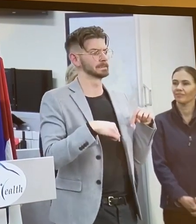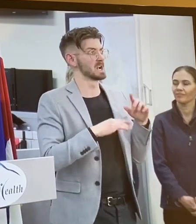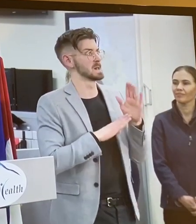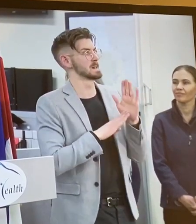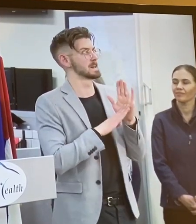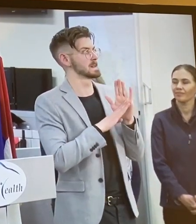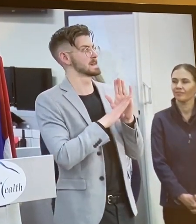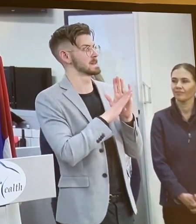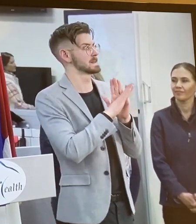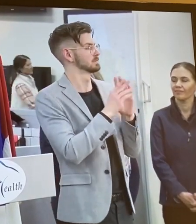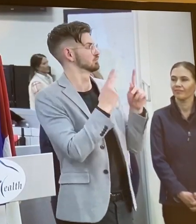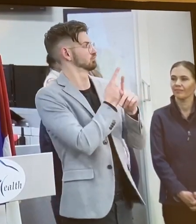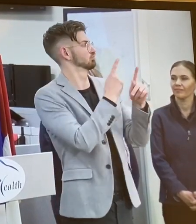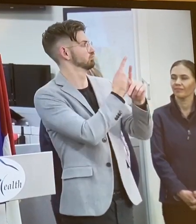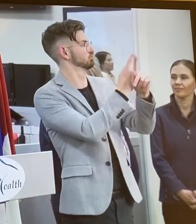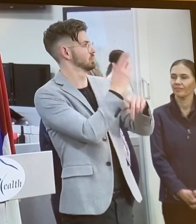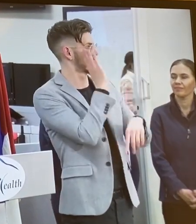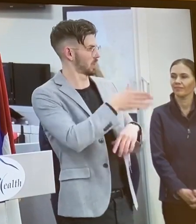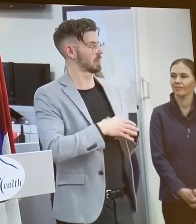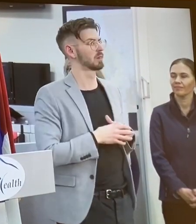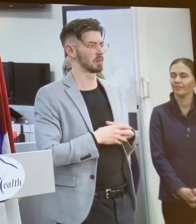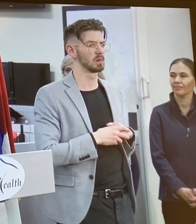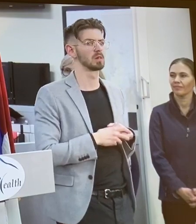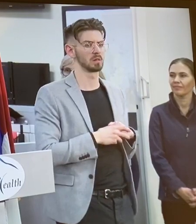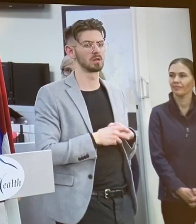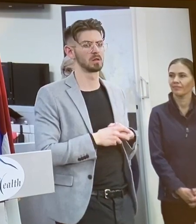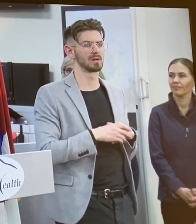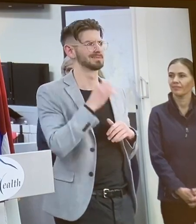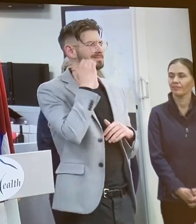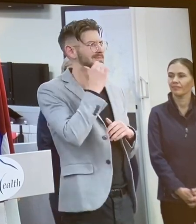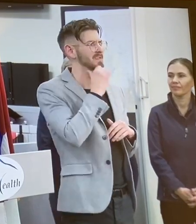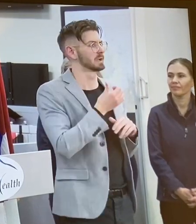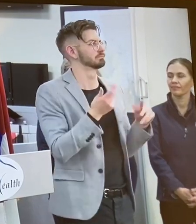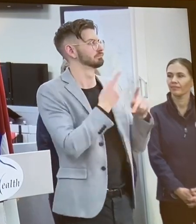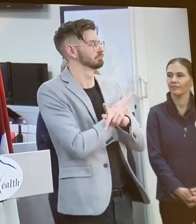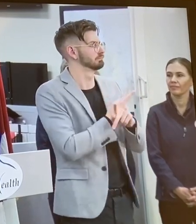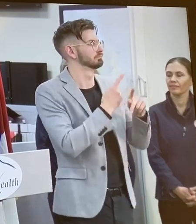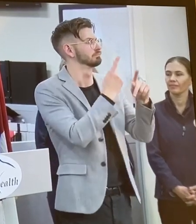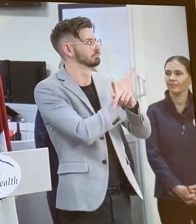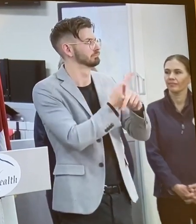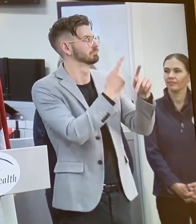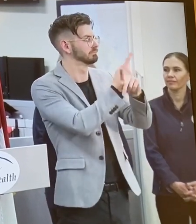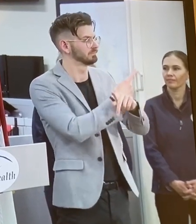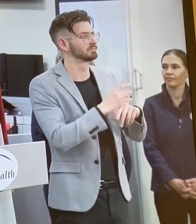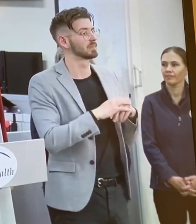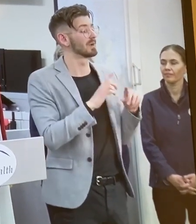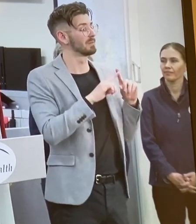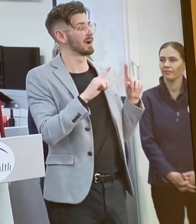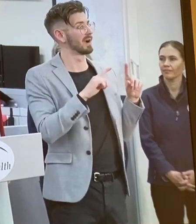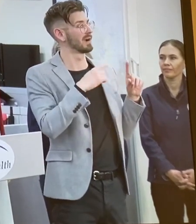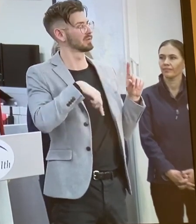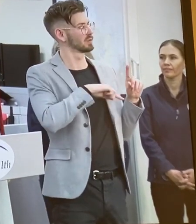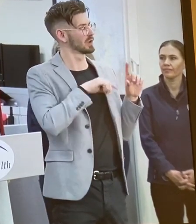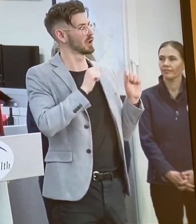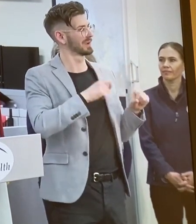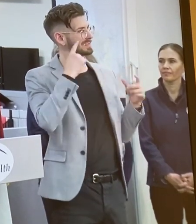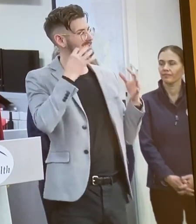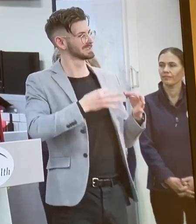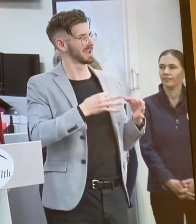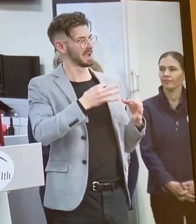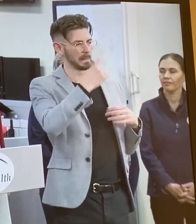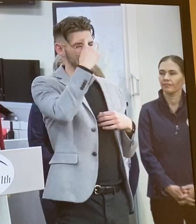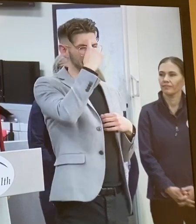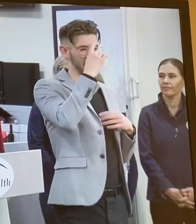and you may feel it go up and down throughout the day and we also have choice in that, right? We get to choose where we focus and where we focus our